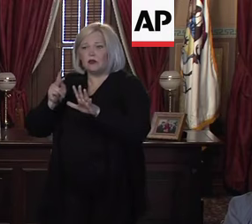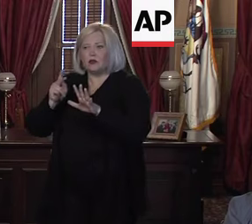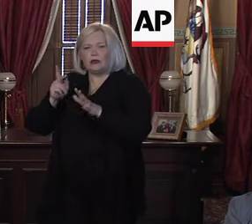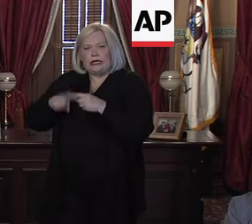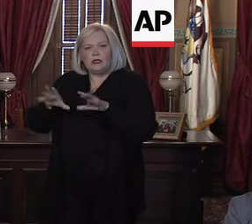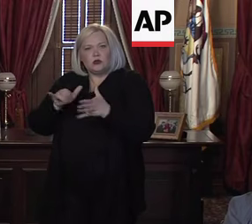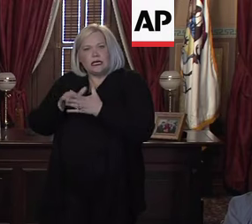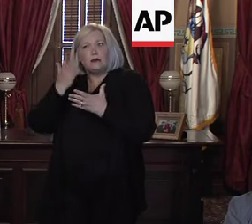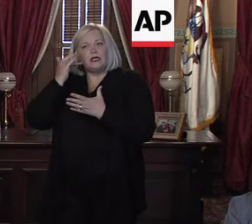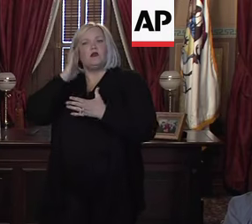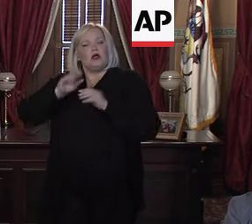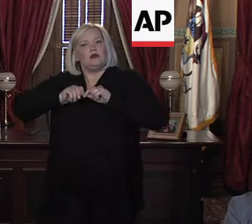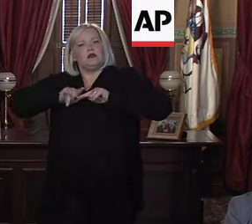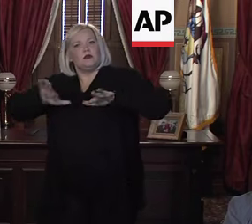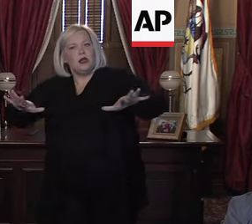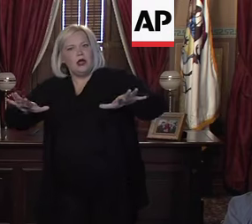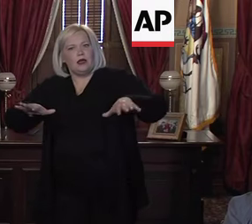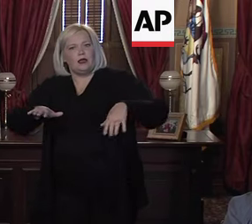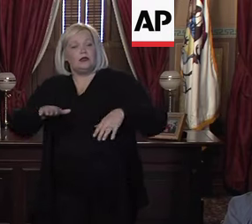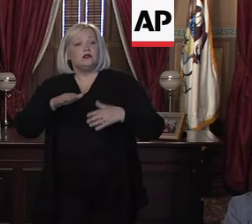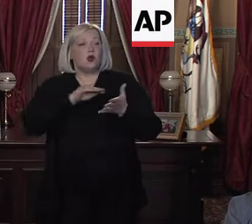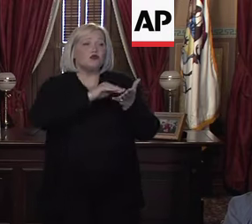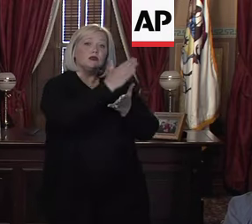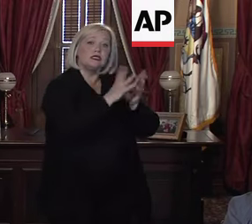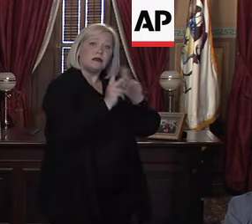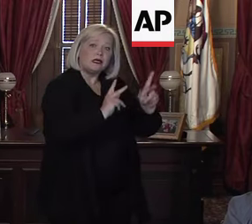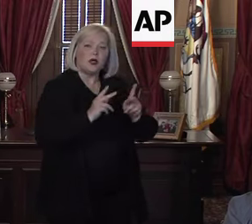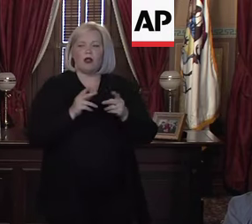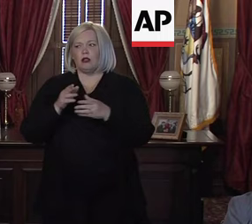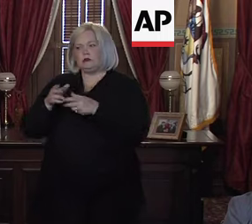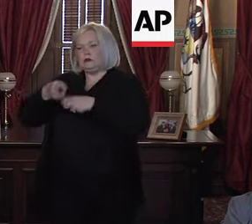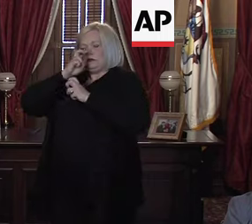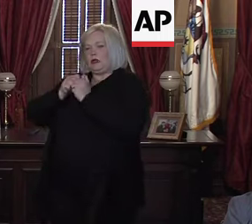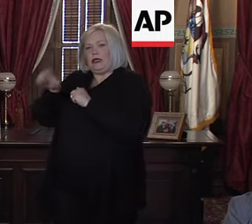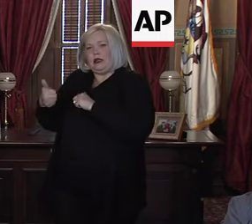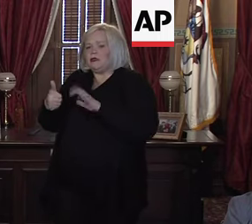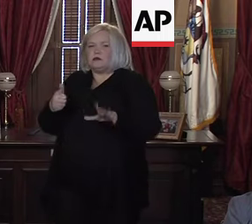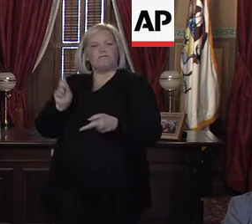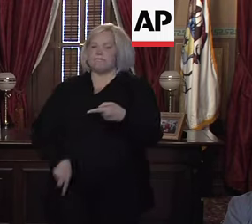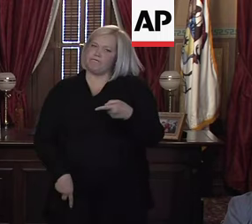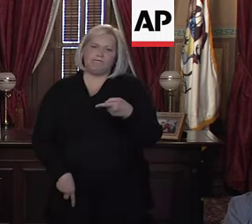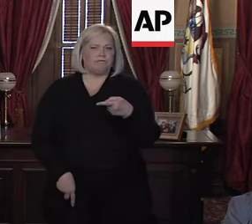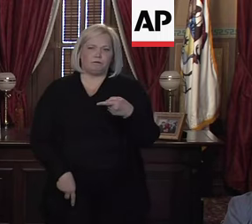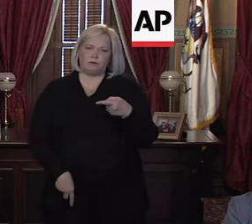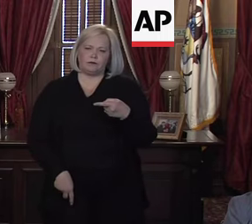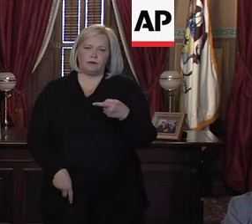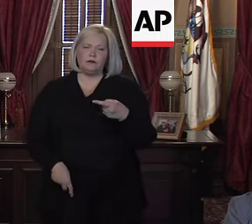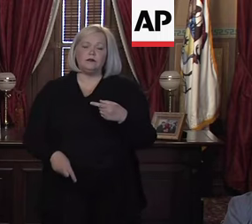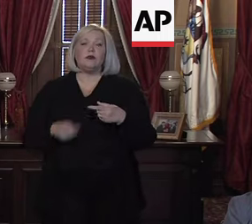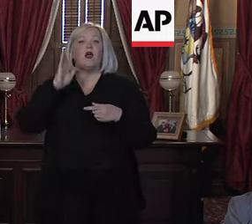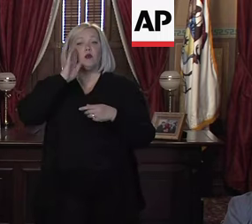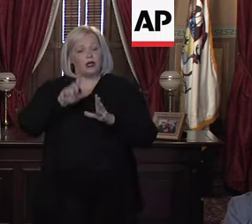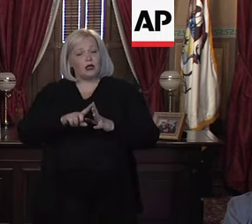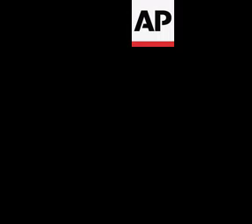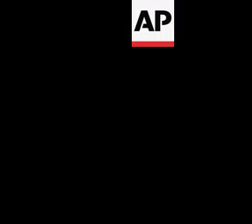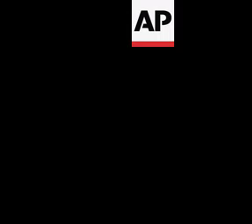At this stage, we can't make exceptions for some people in the state to get back to work. We will get to that point, but we are not there